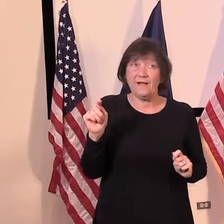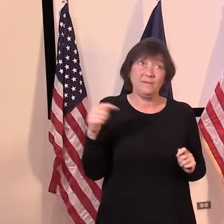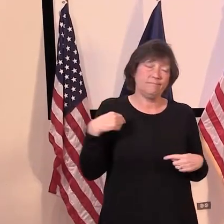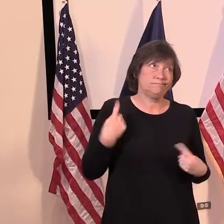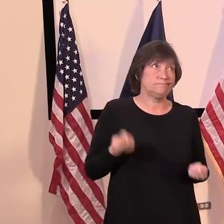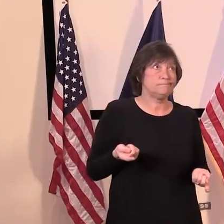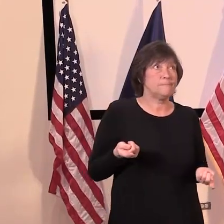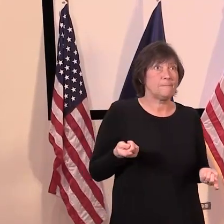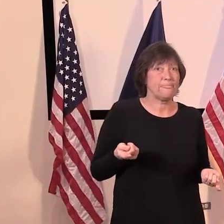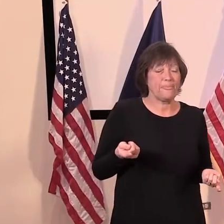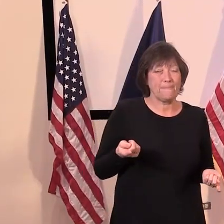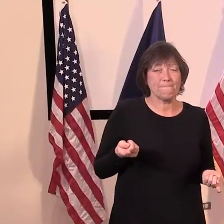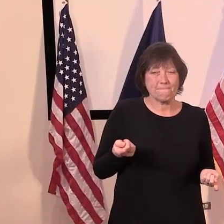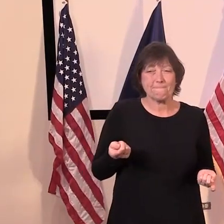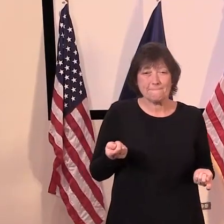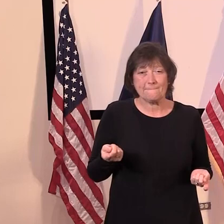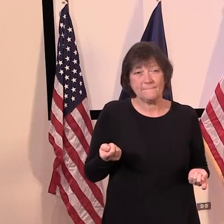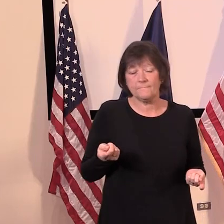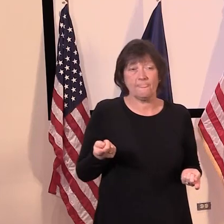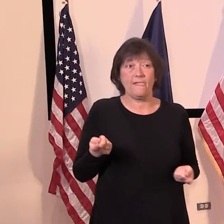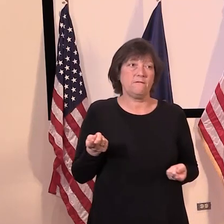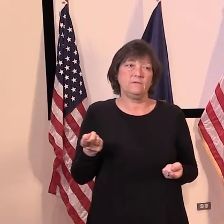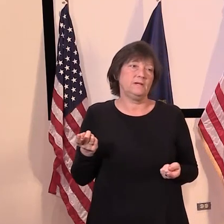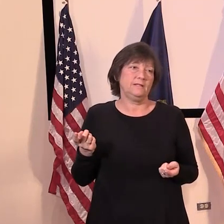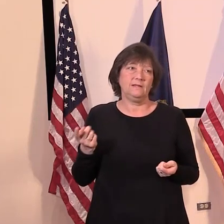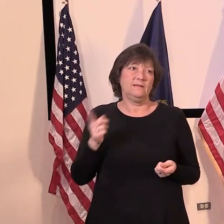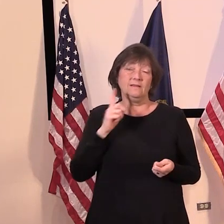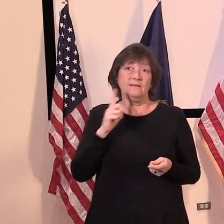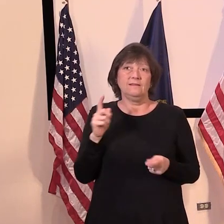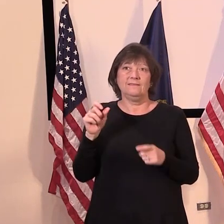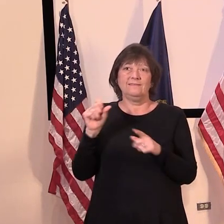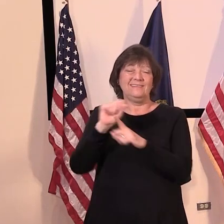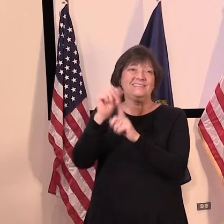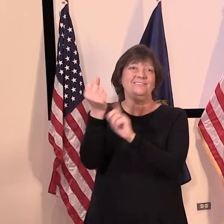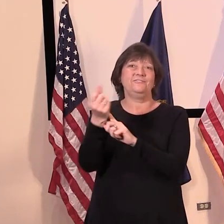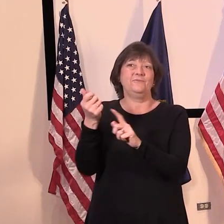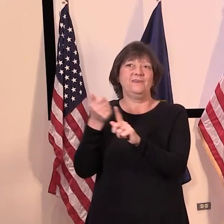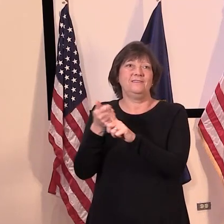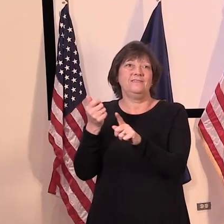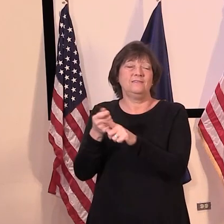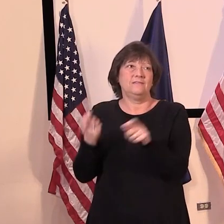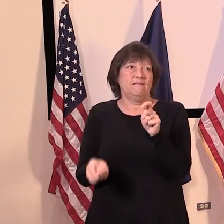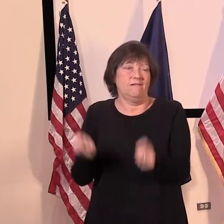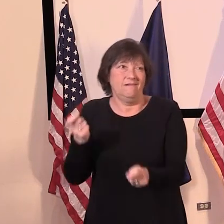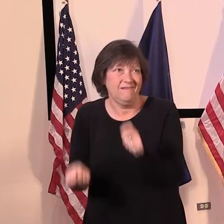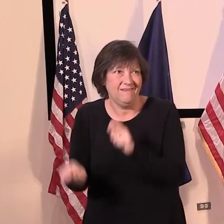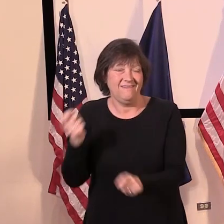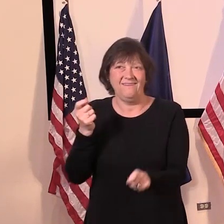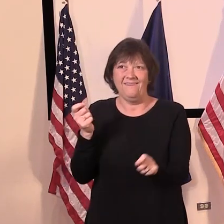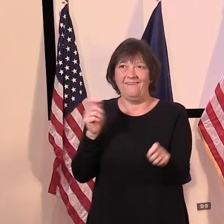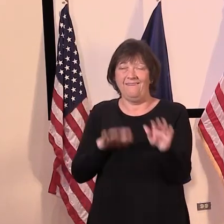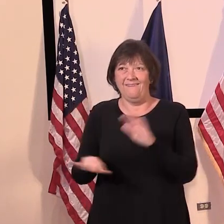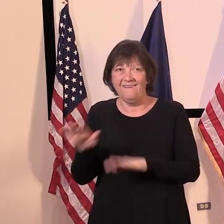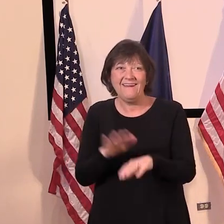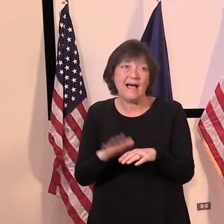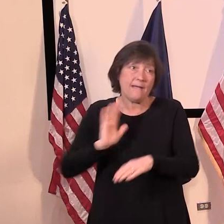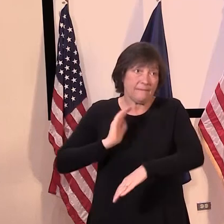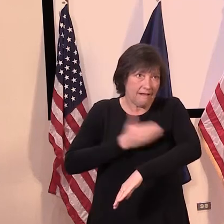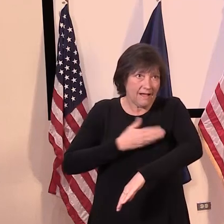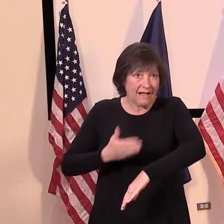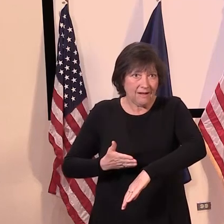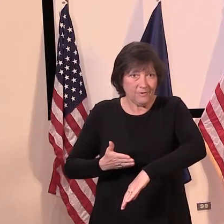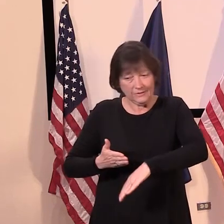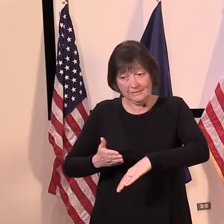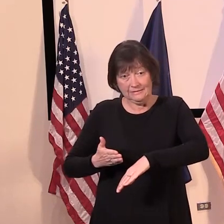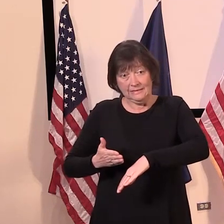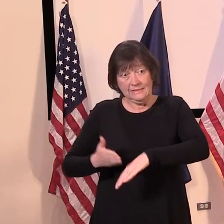has been, uh, an ever changing situation over the past six weeks, uh, including just improvements to our system.